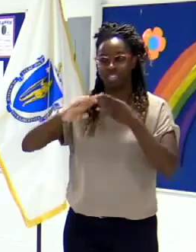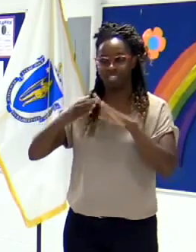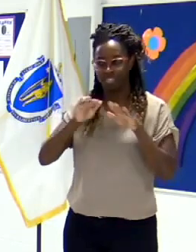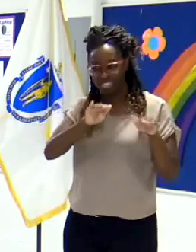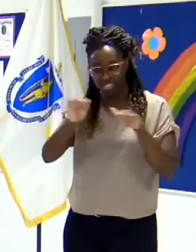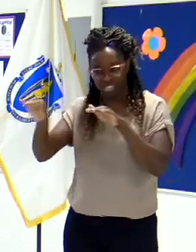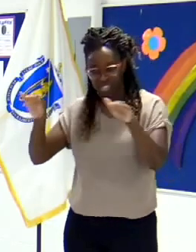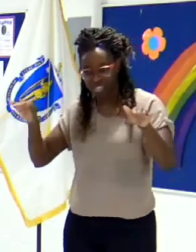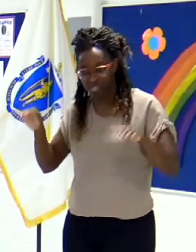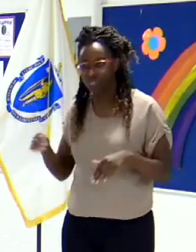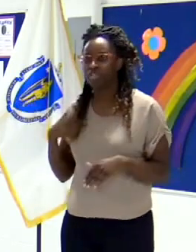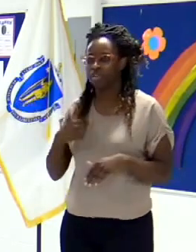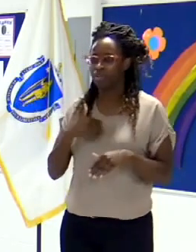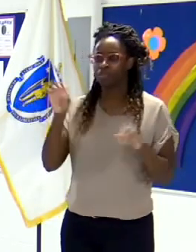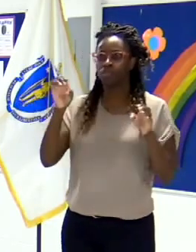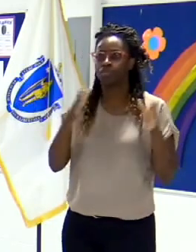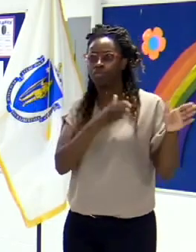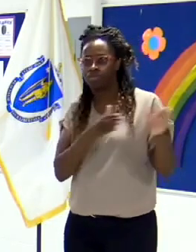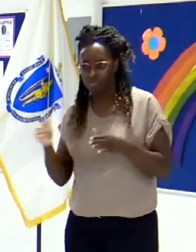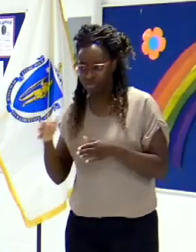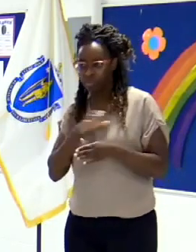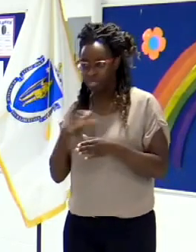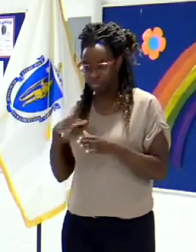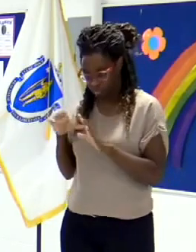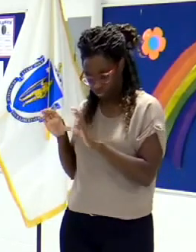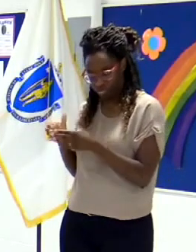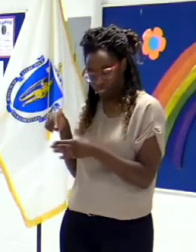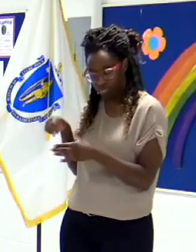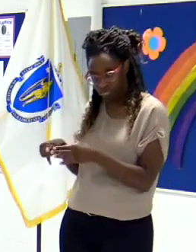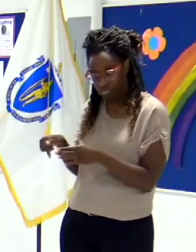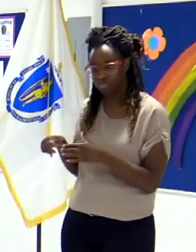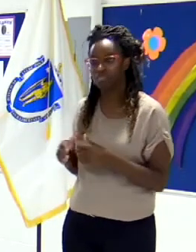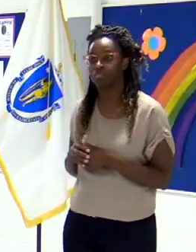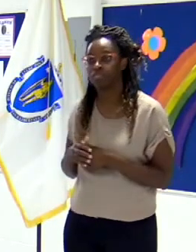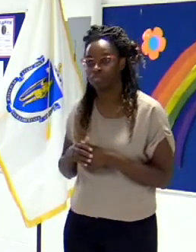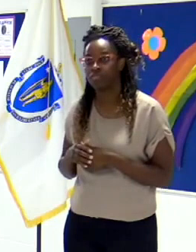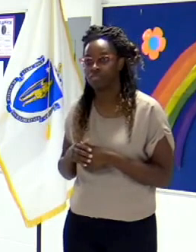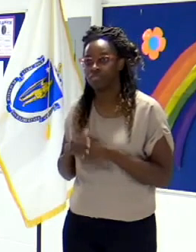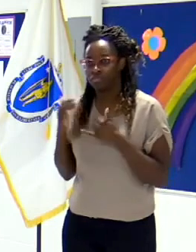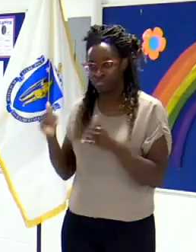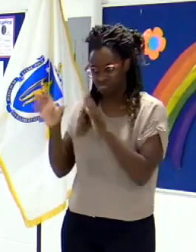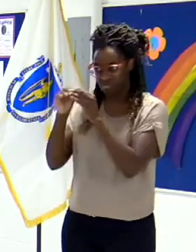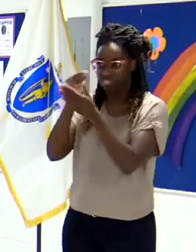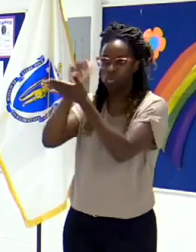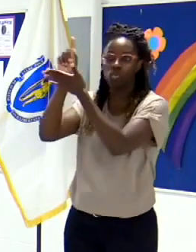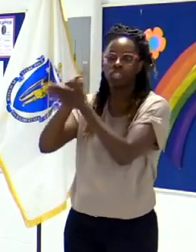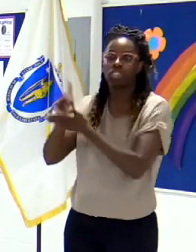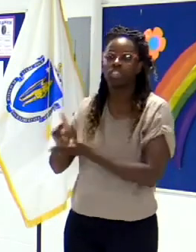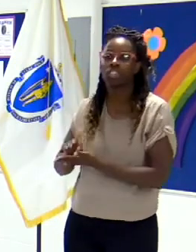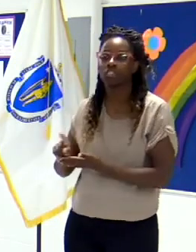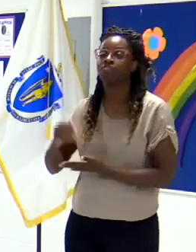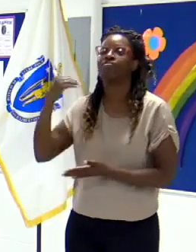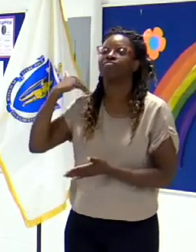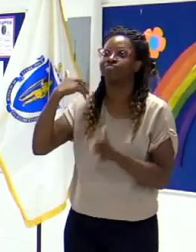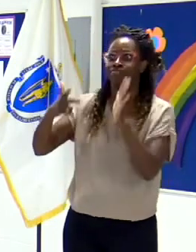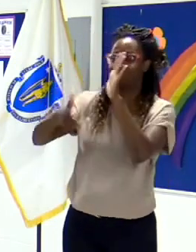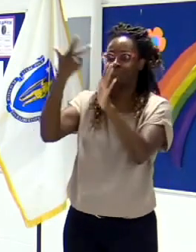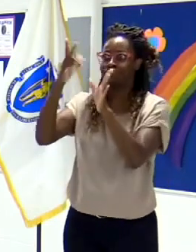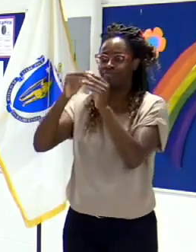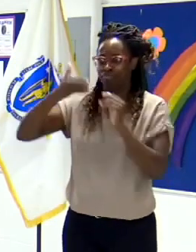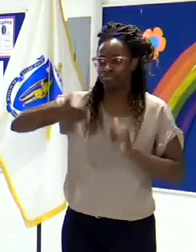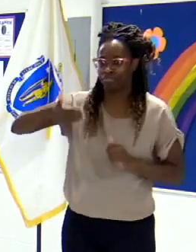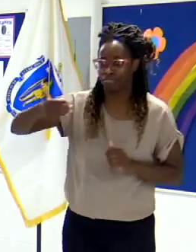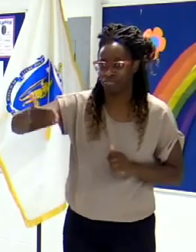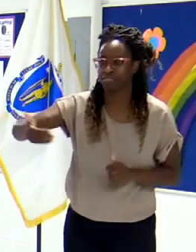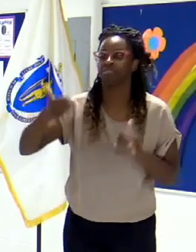meets now once a week. were meeting three times a week at the height of the pandemic. But just to coordinate both in school and community